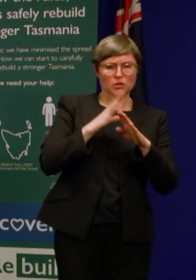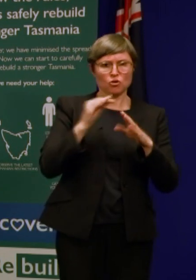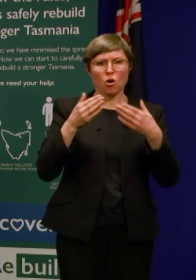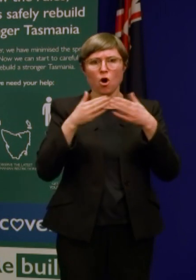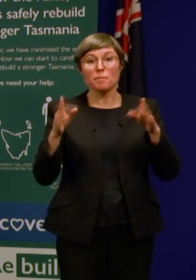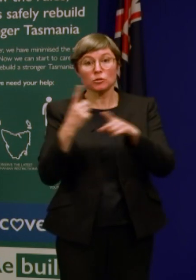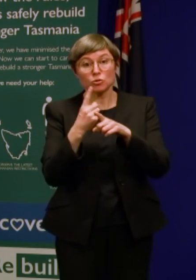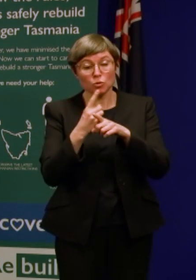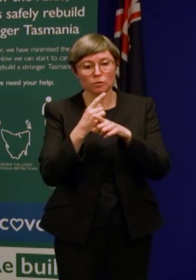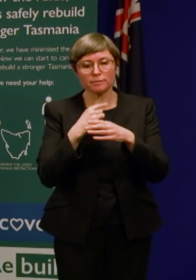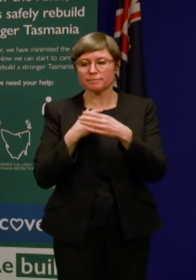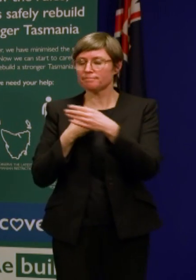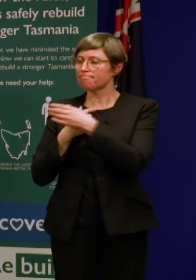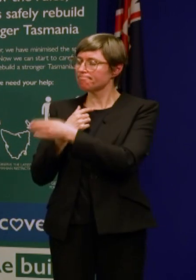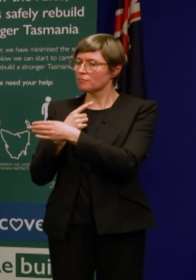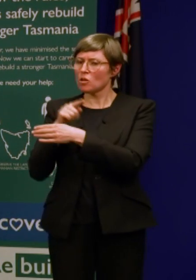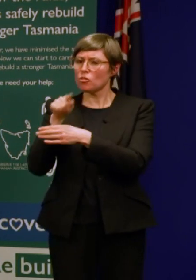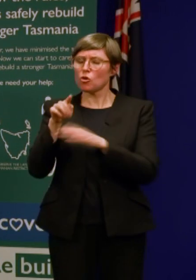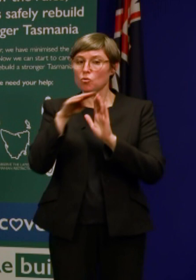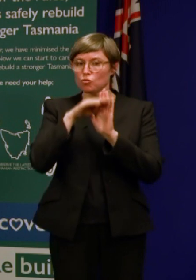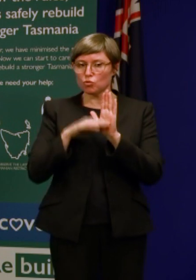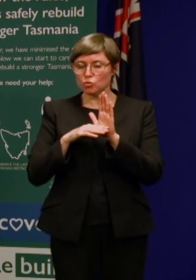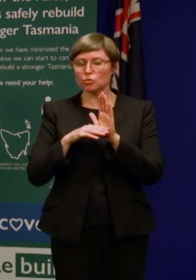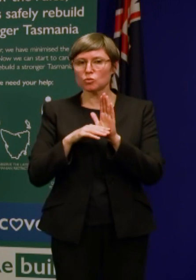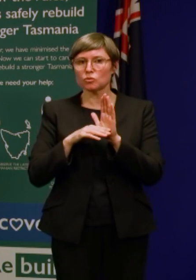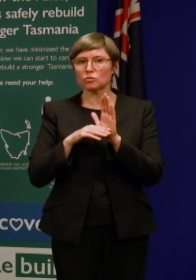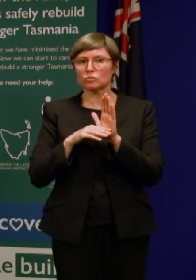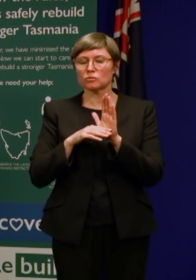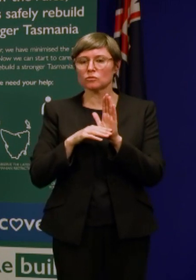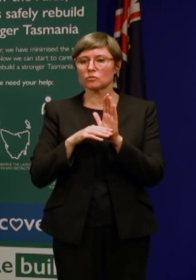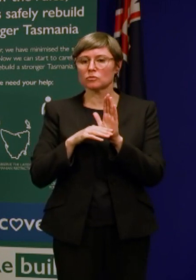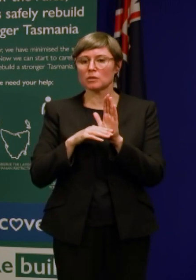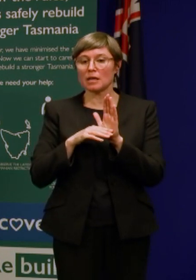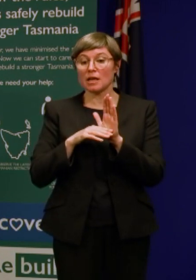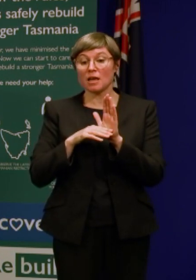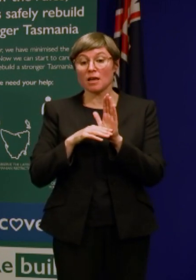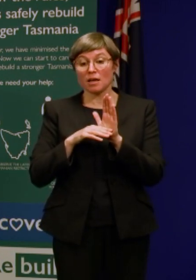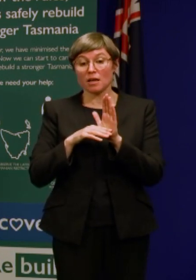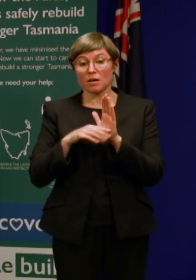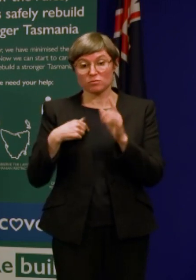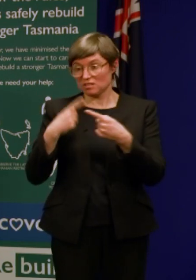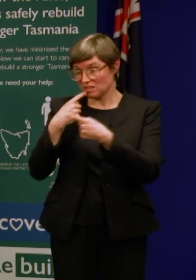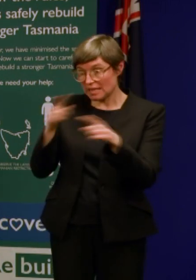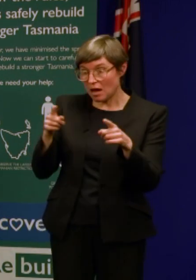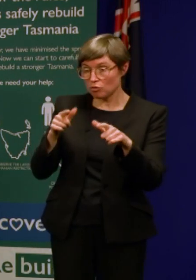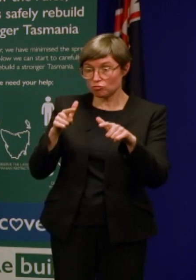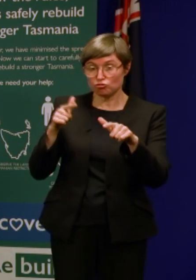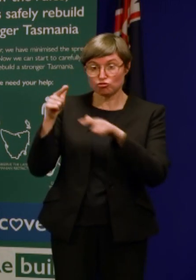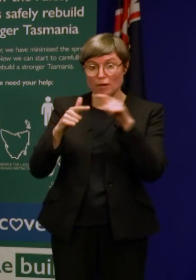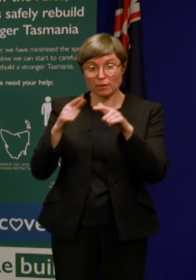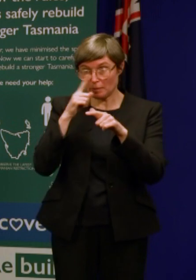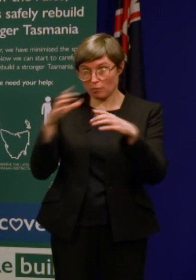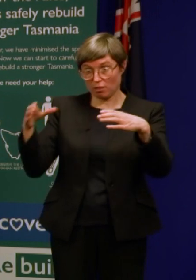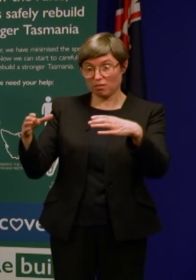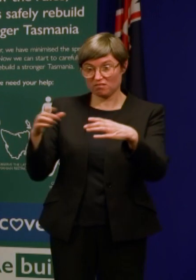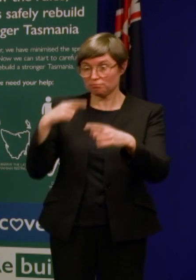with people? Well, in terms of those rules, they were communicated directly with the travellers themselves which was that if somebody